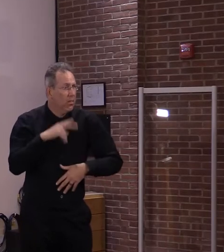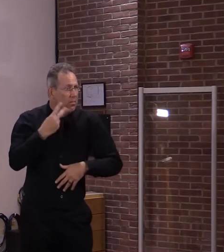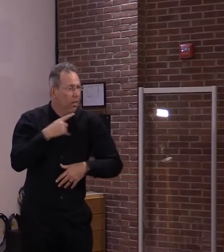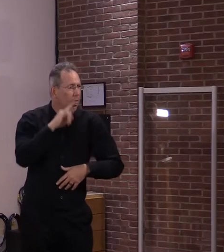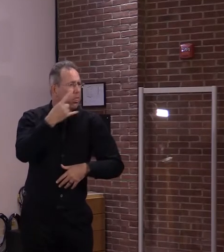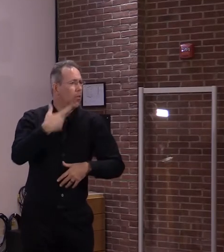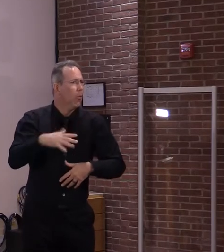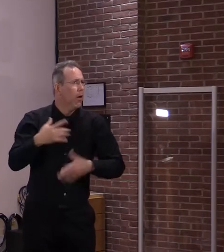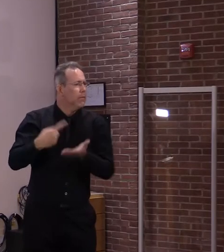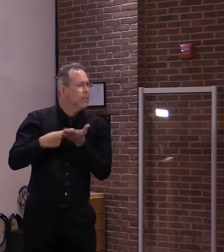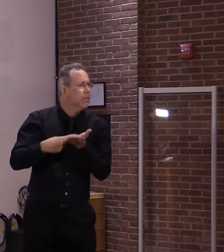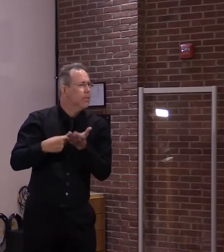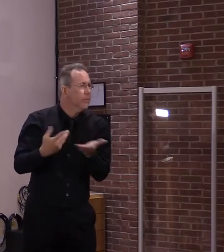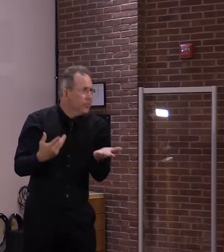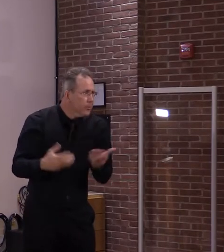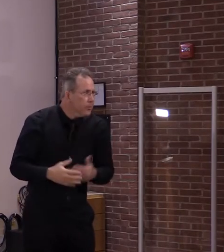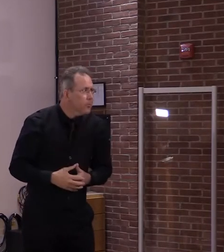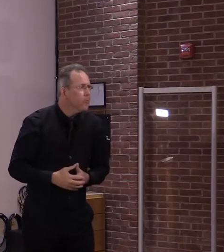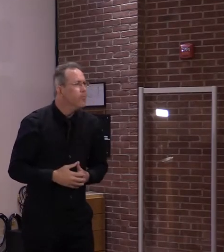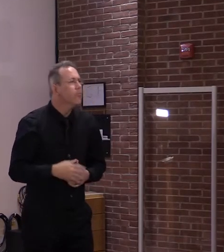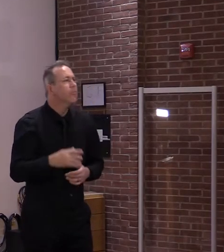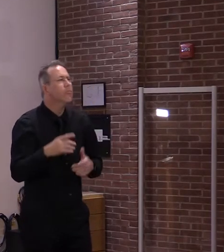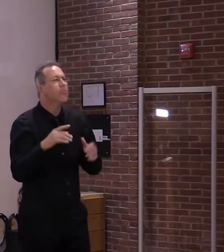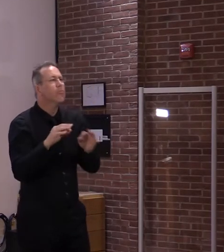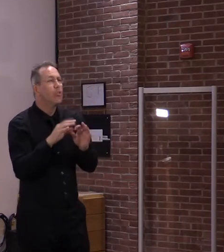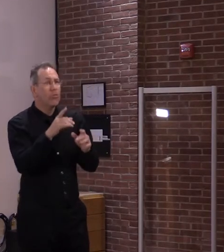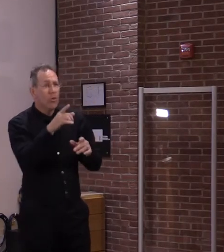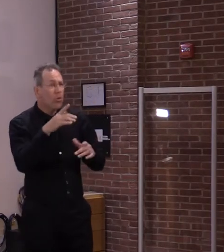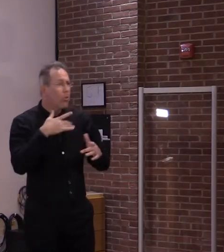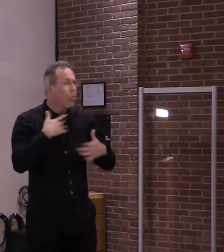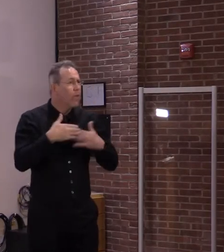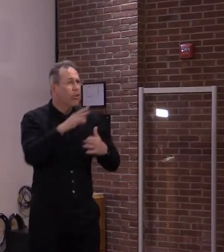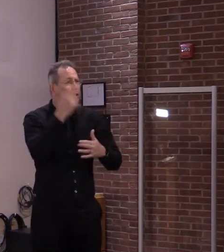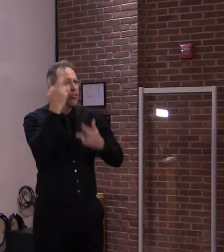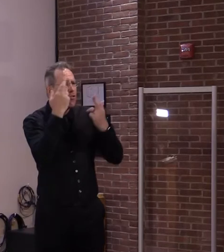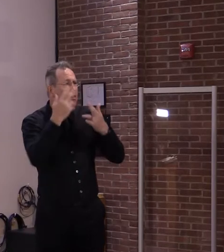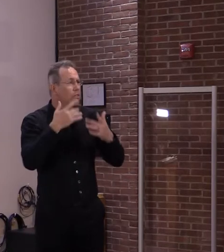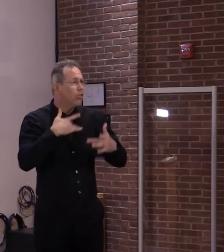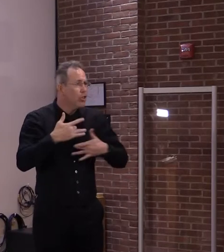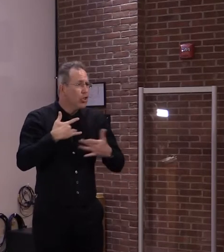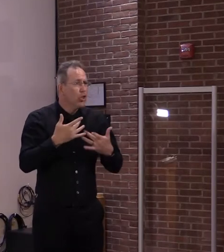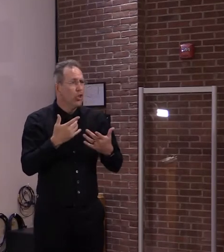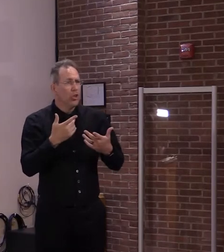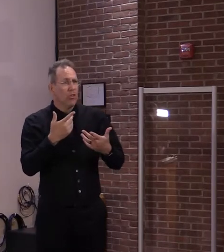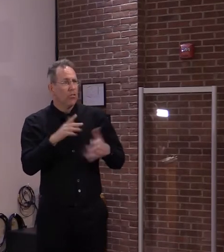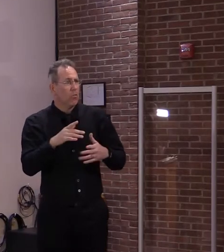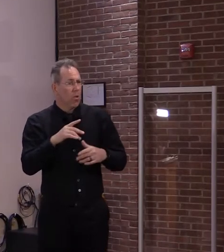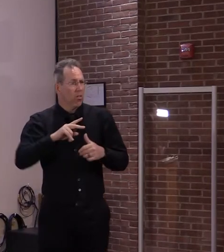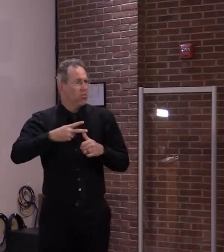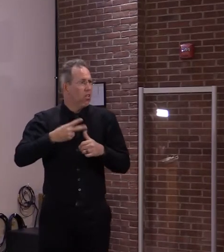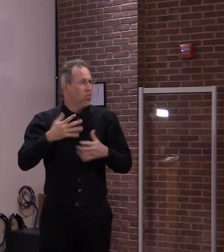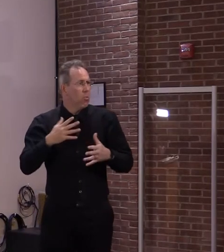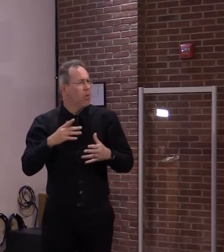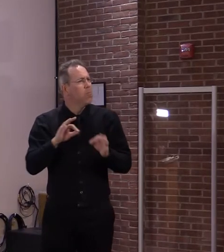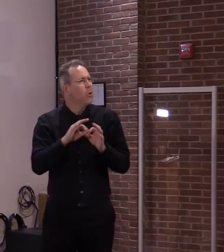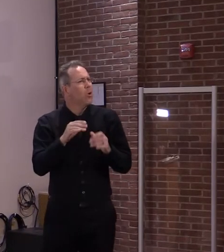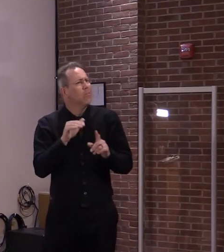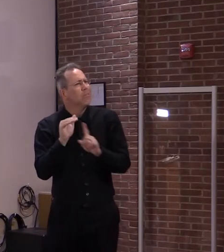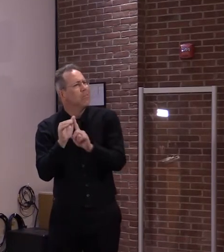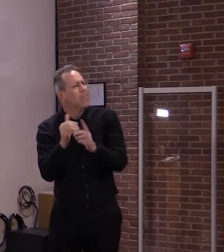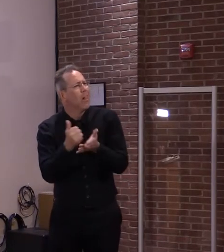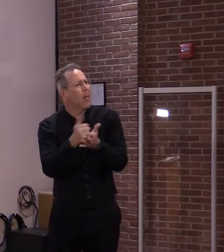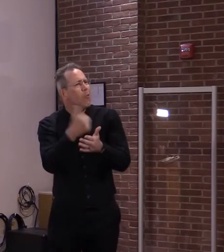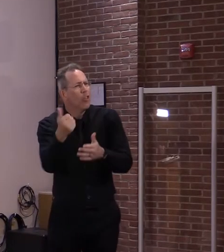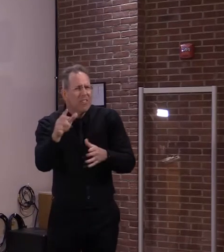is. That's my short list of kinds of reasons that I can come up with. We haven't spent a tremendous